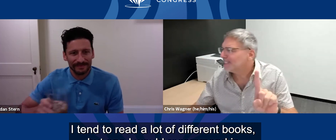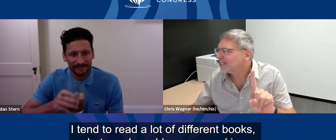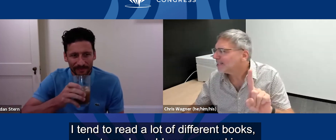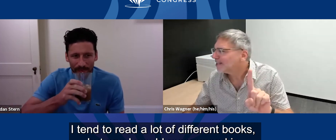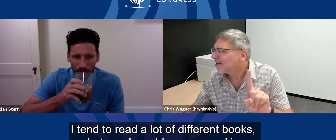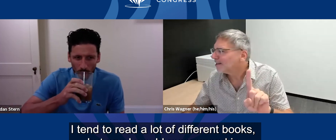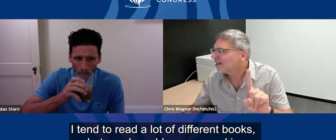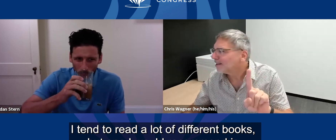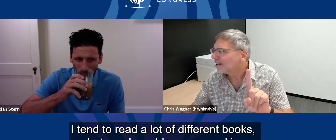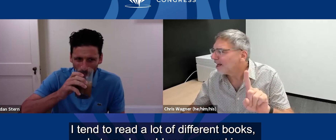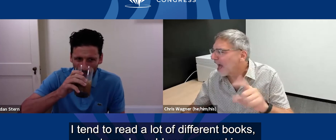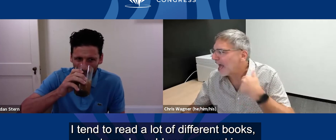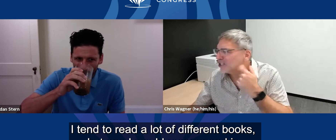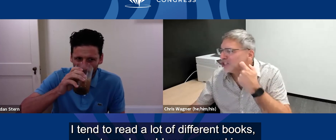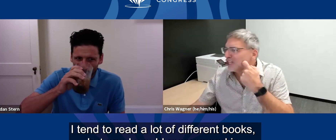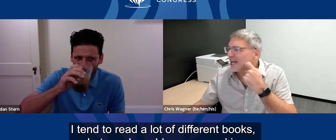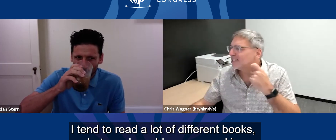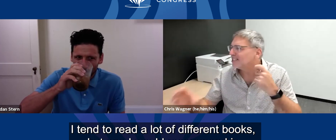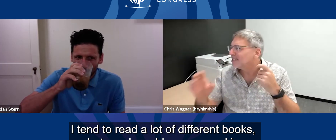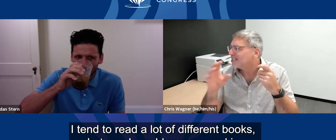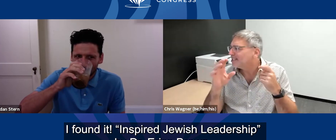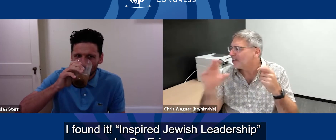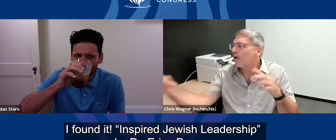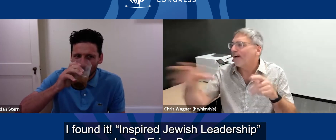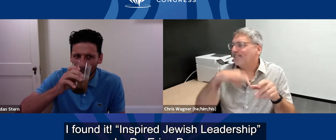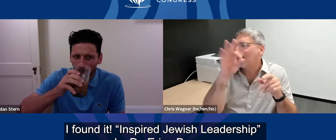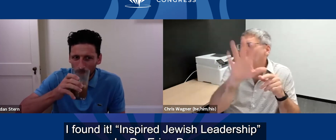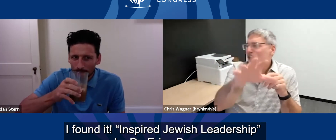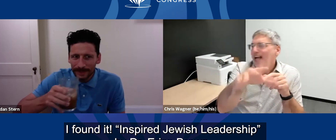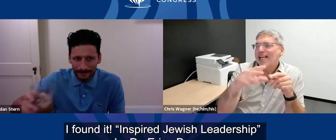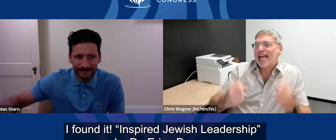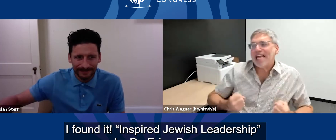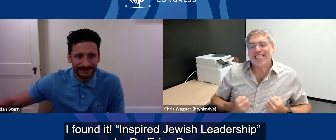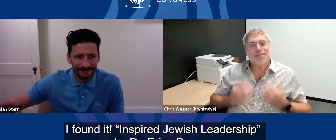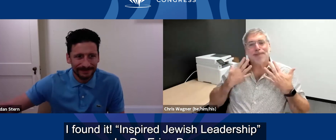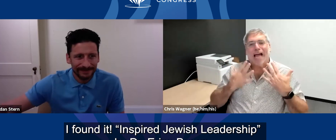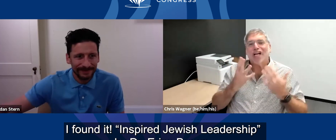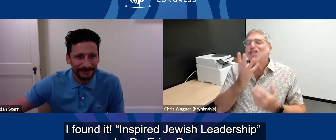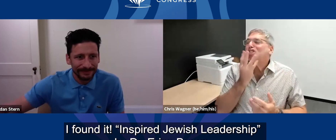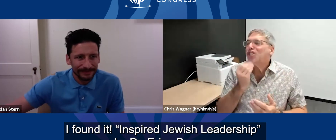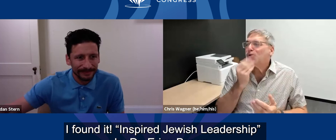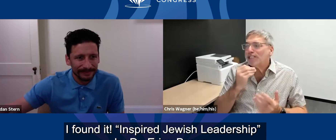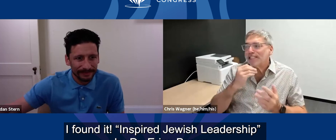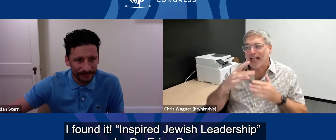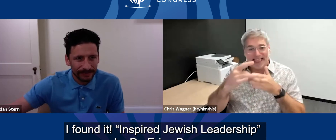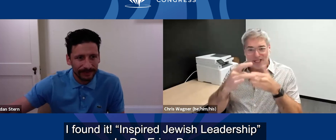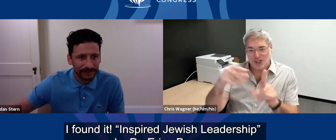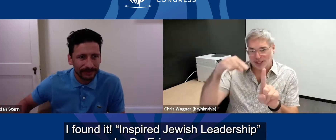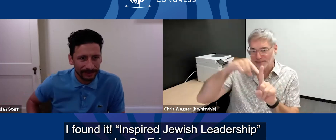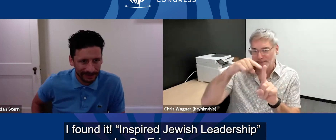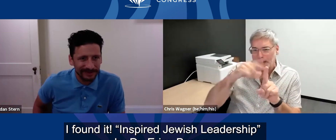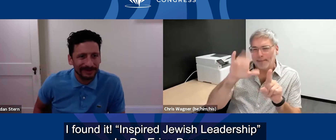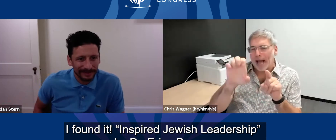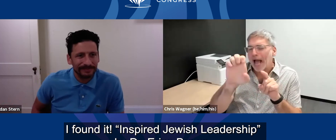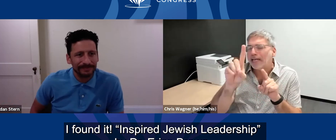here. It's just, oh, I found it. It's called Inspired Jewish Leadership by Dr. Erica